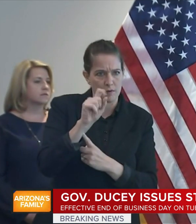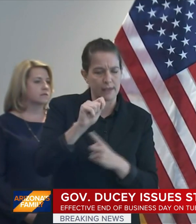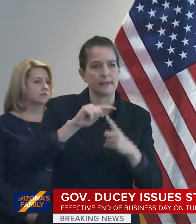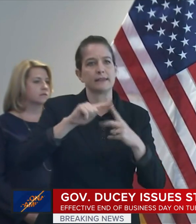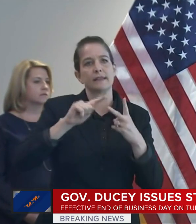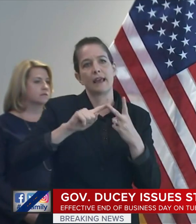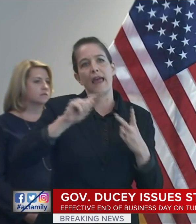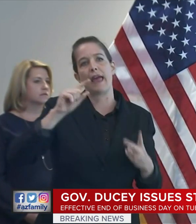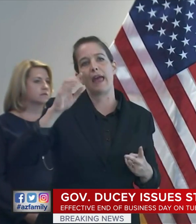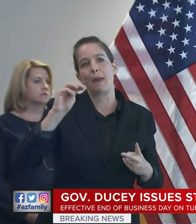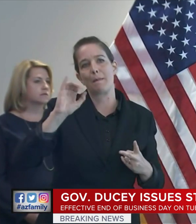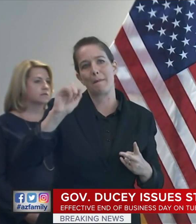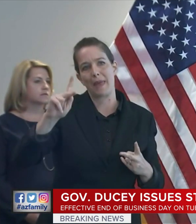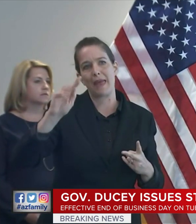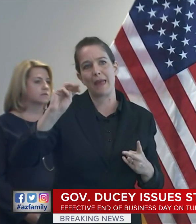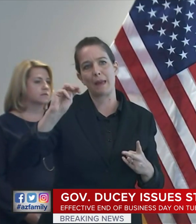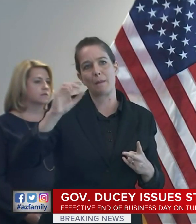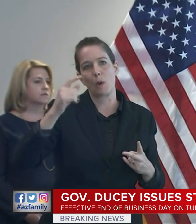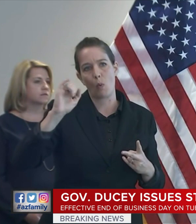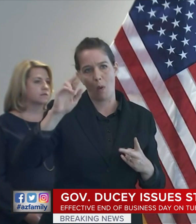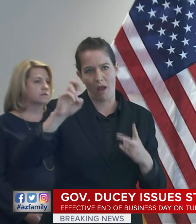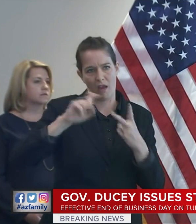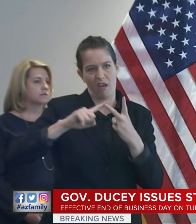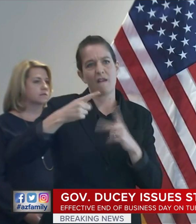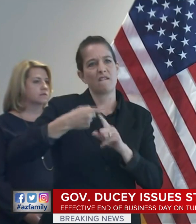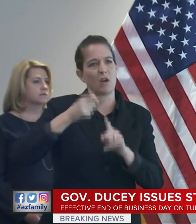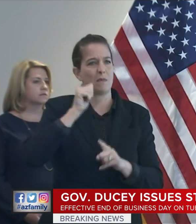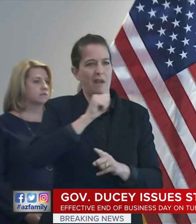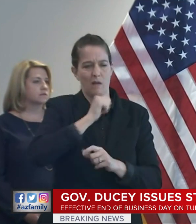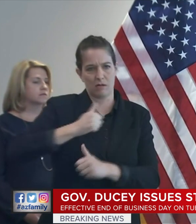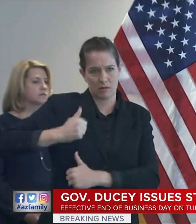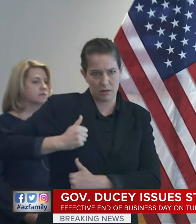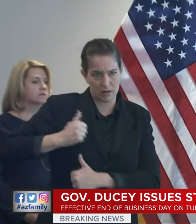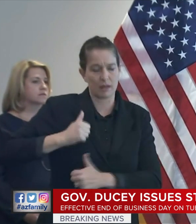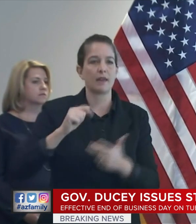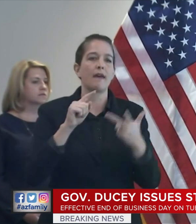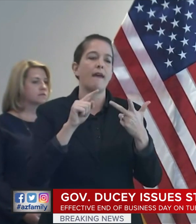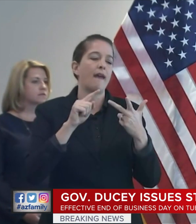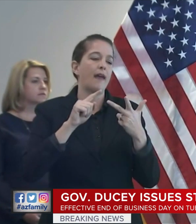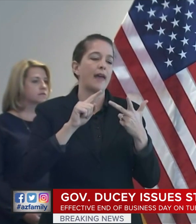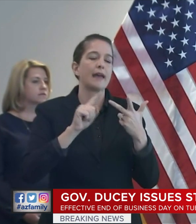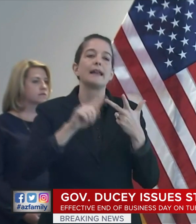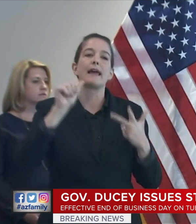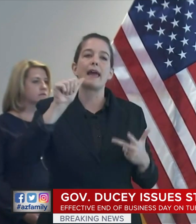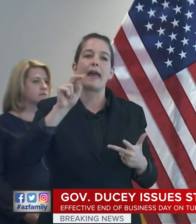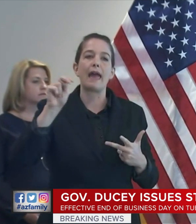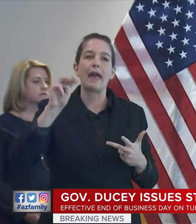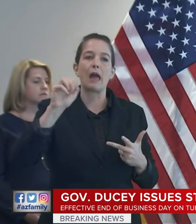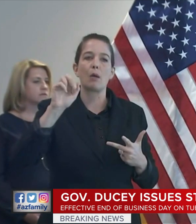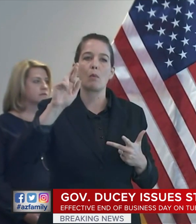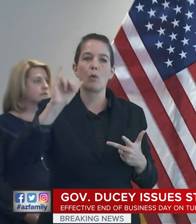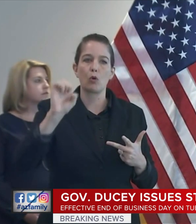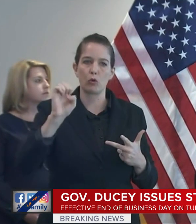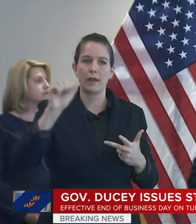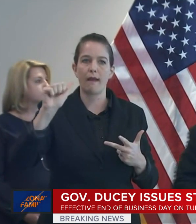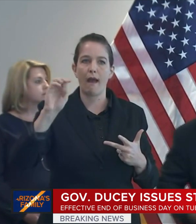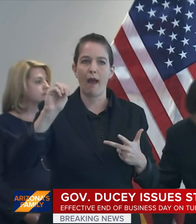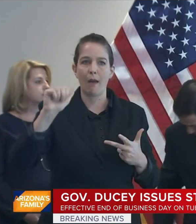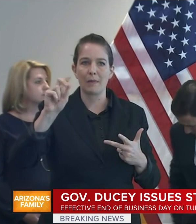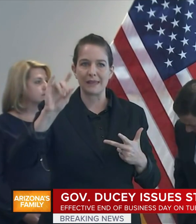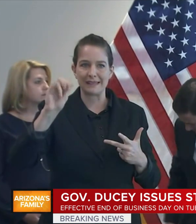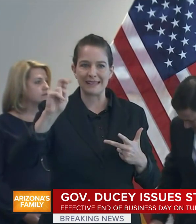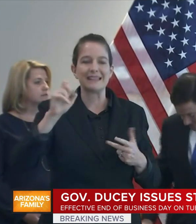of the Arizona National Guard, and Anne-Marie Almadine of the Arizona Hospital and Health Care Association. Dr. Christ?